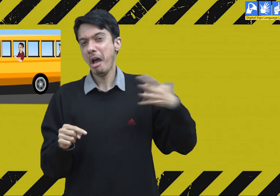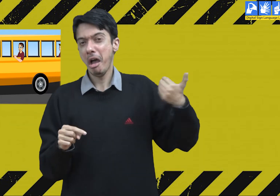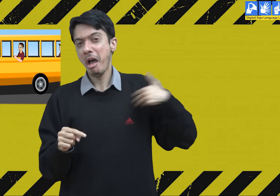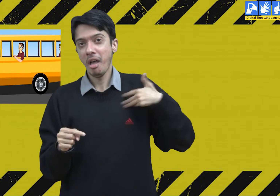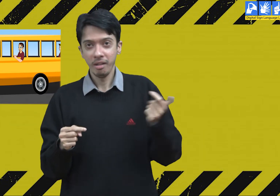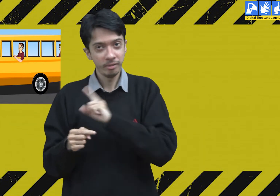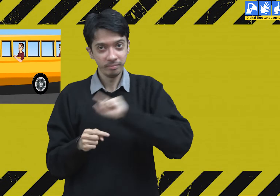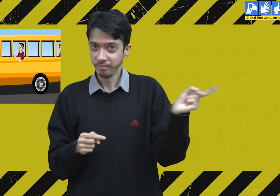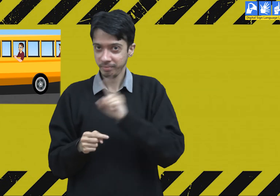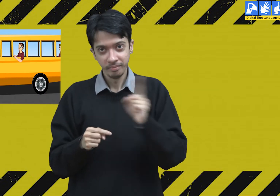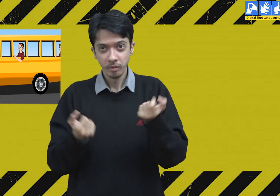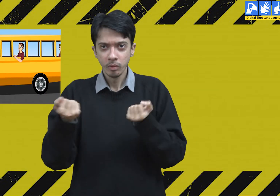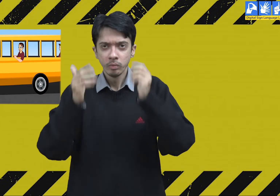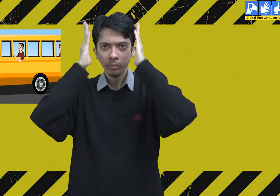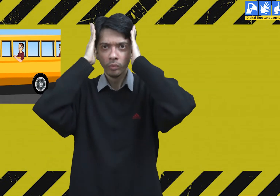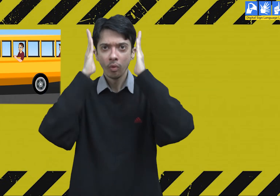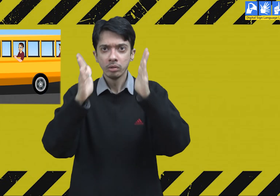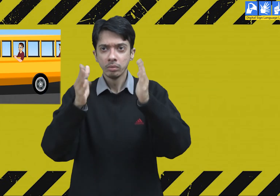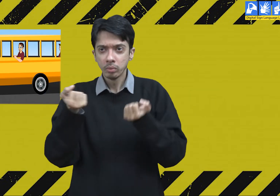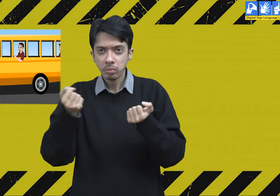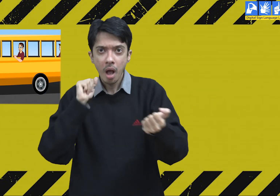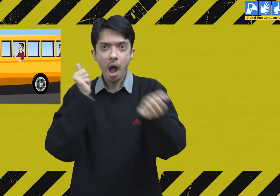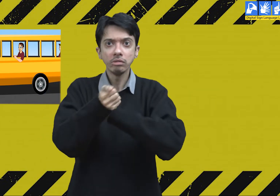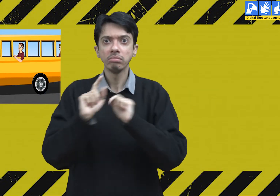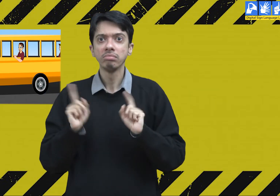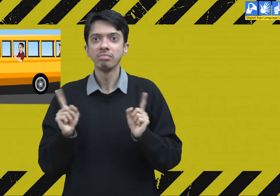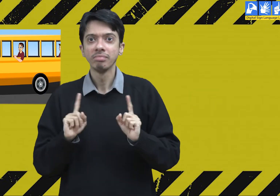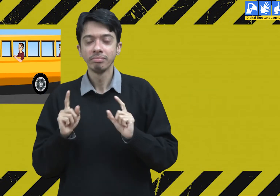He needs to focus on driving and to save you all from getting into an accident.